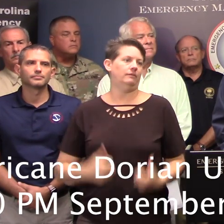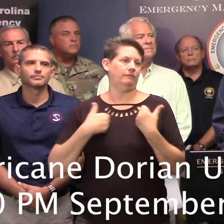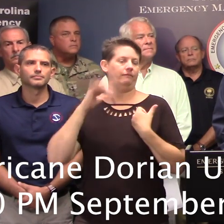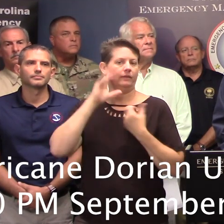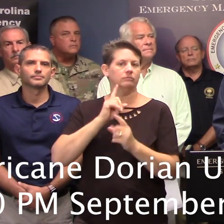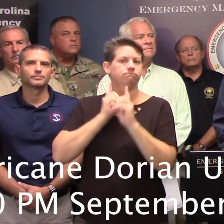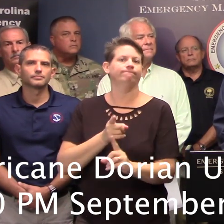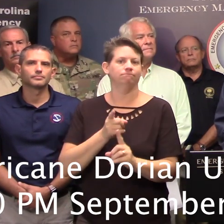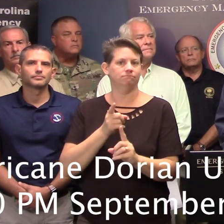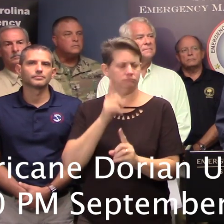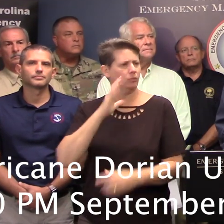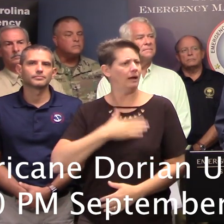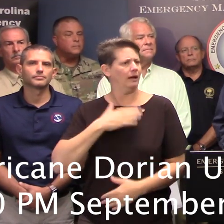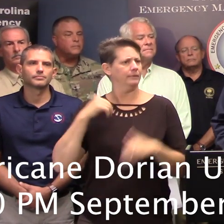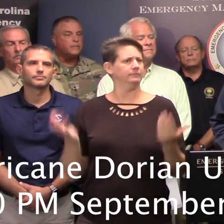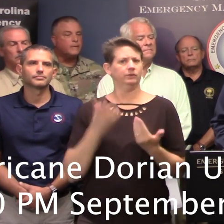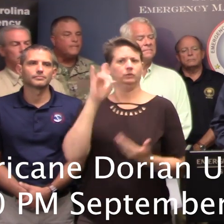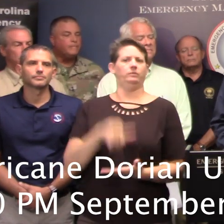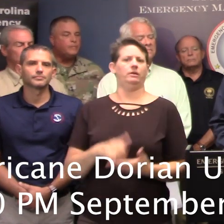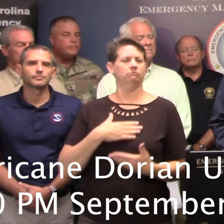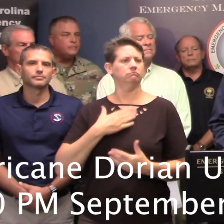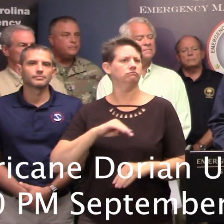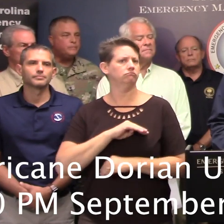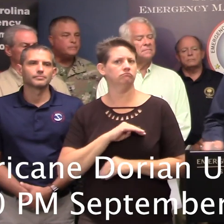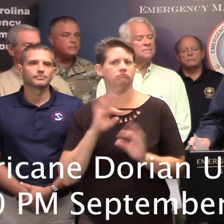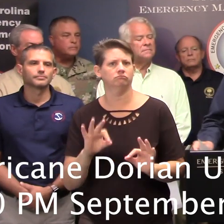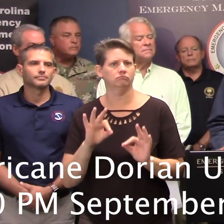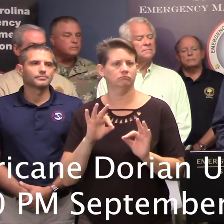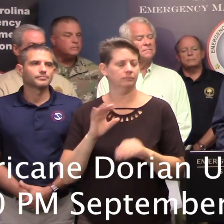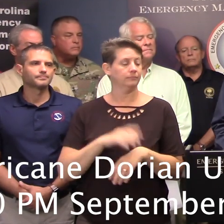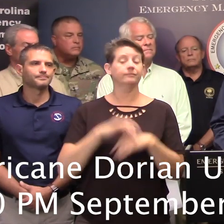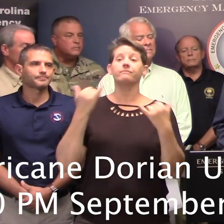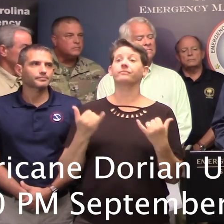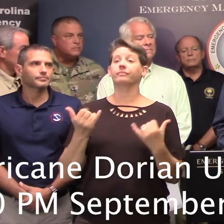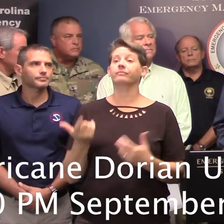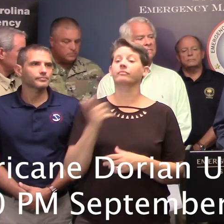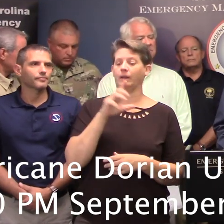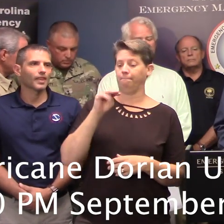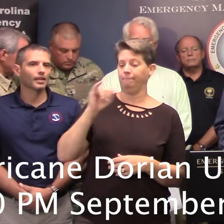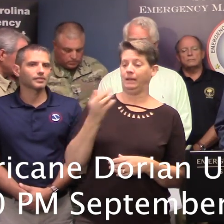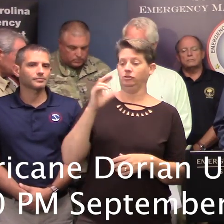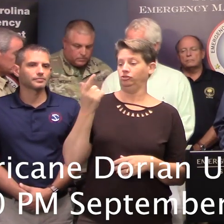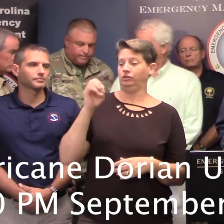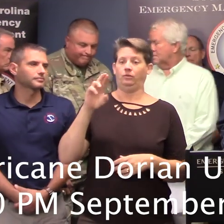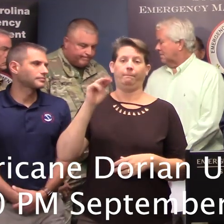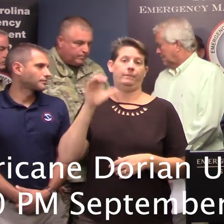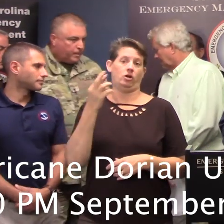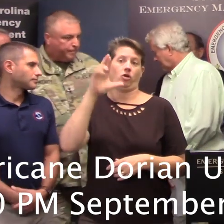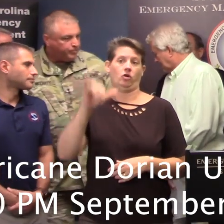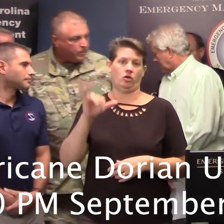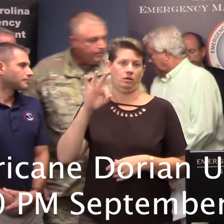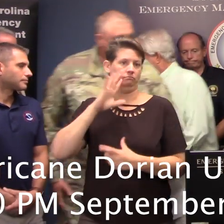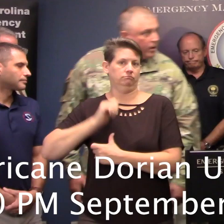we're delighted to be able to perform that function. So, at this time, I'll ask Major General Van McCarty of the